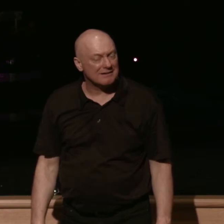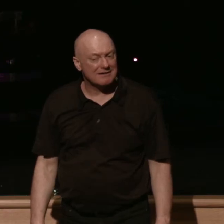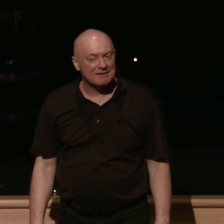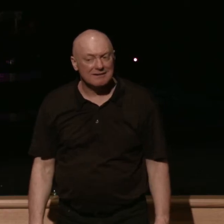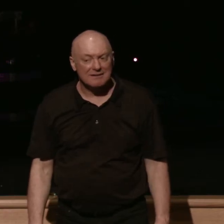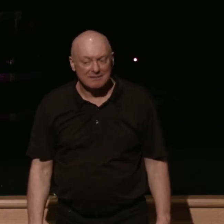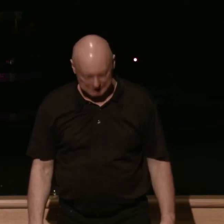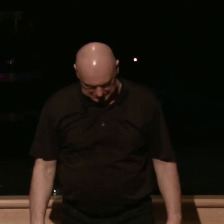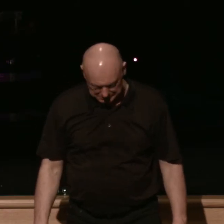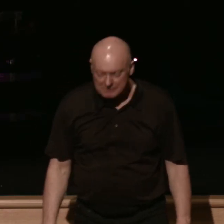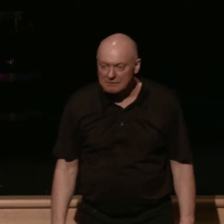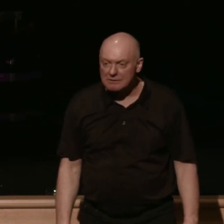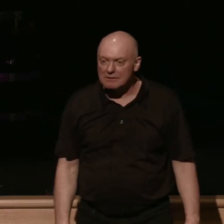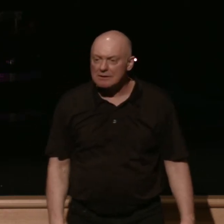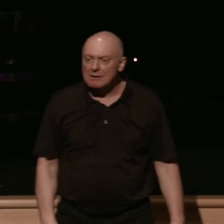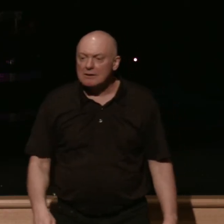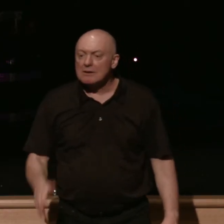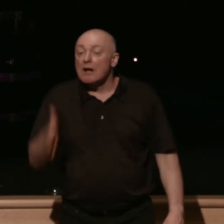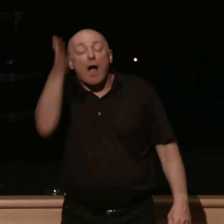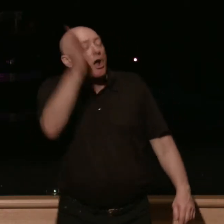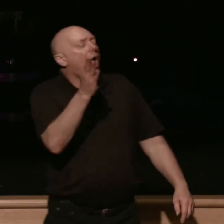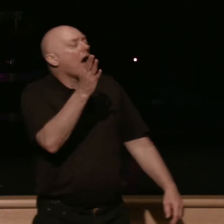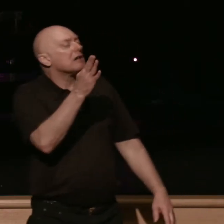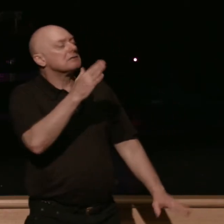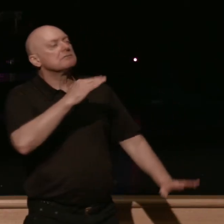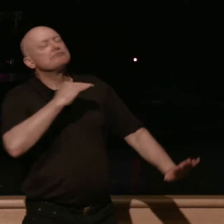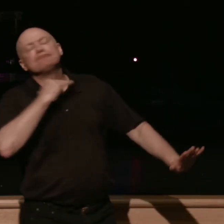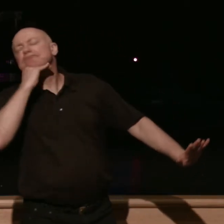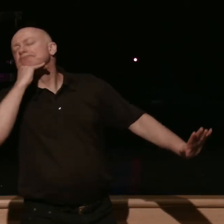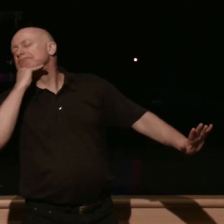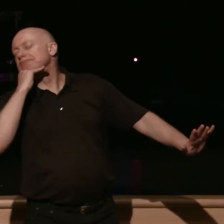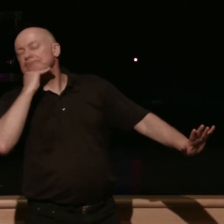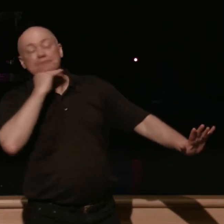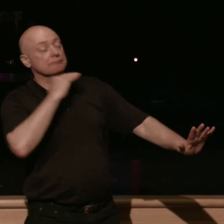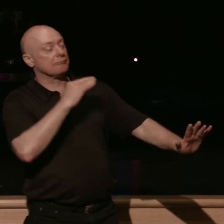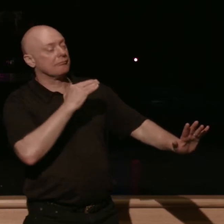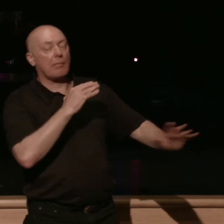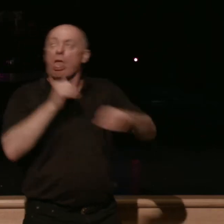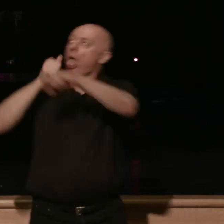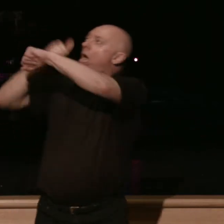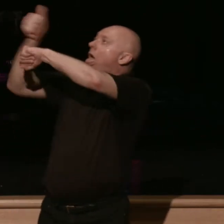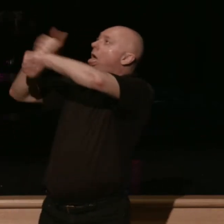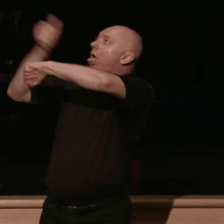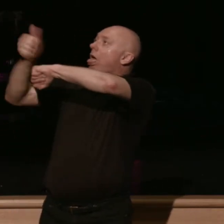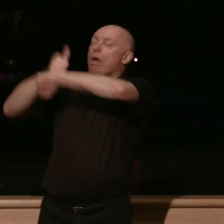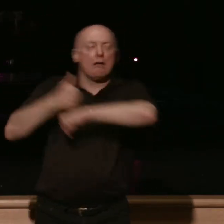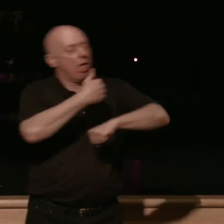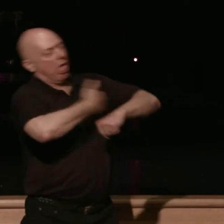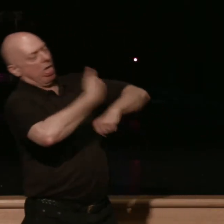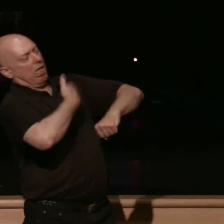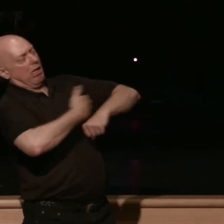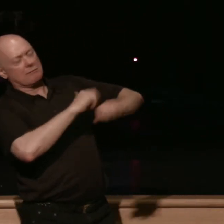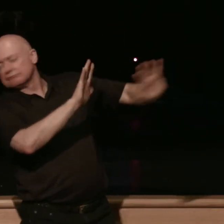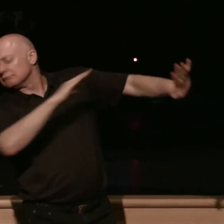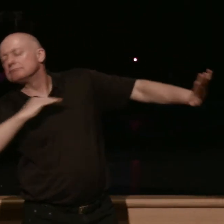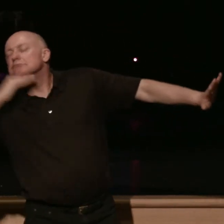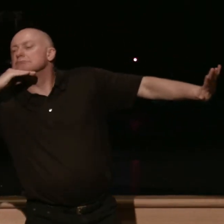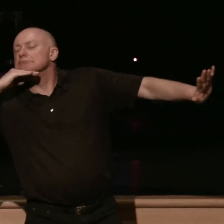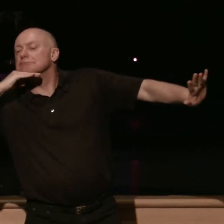you have wearied the lord with your words what we're going to look at in the rest of this passage